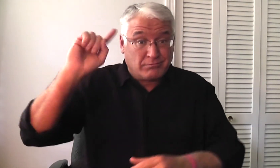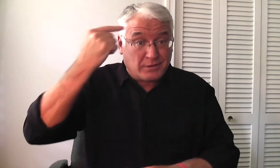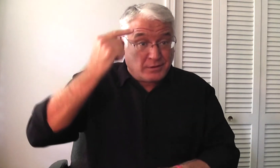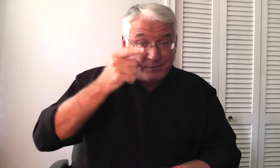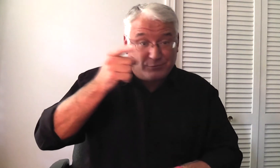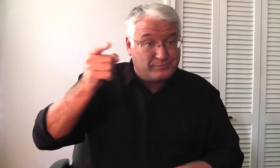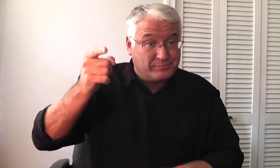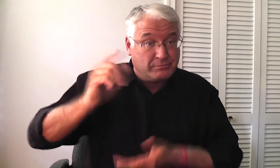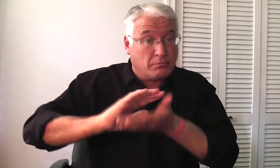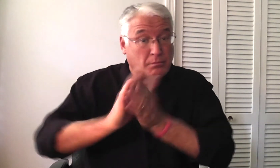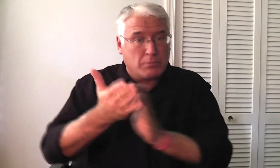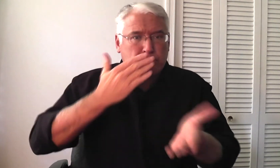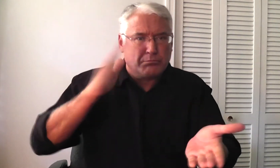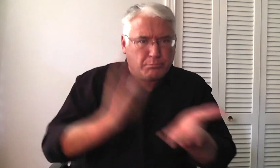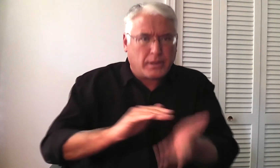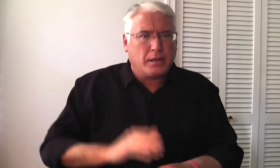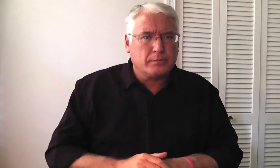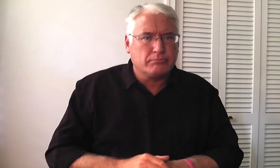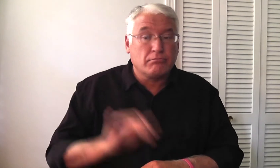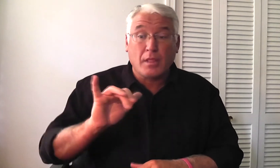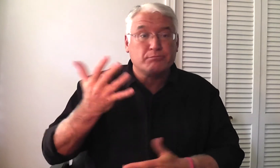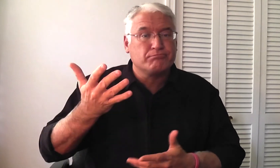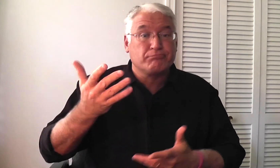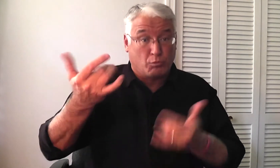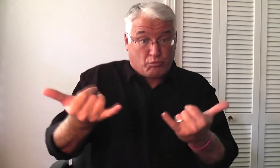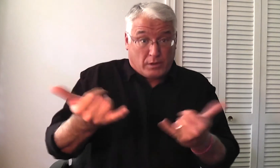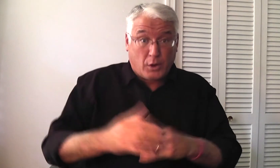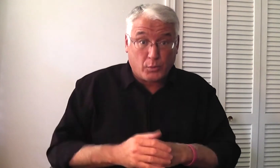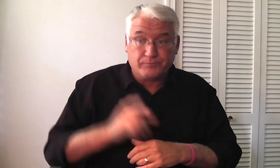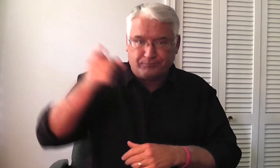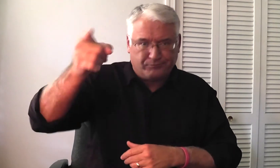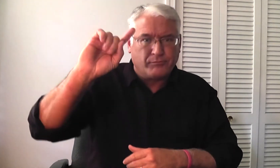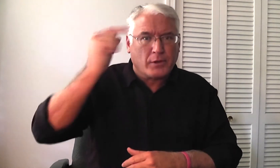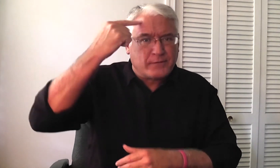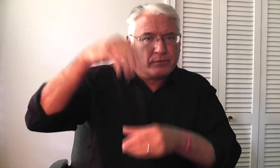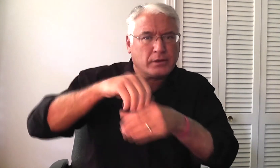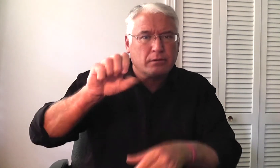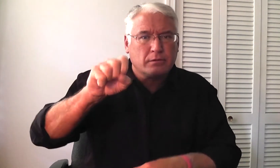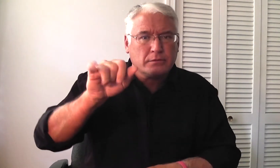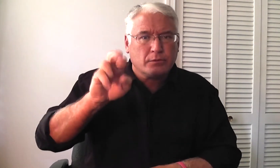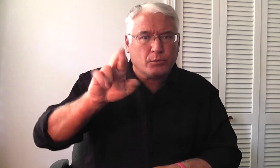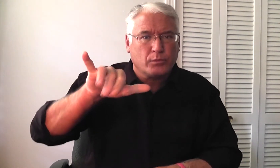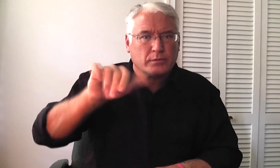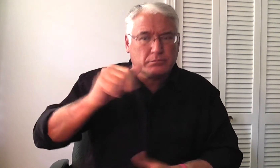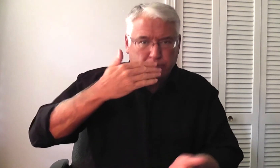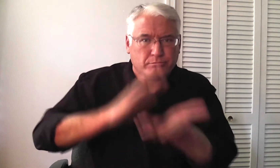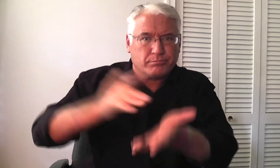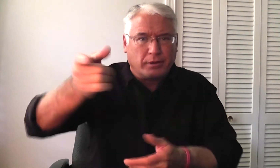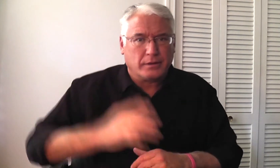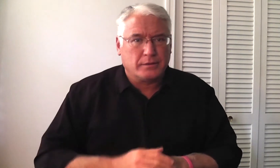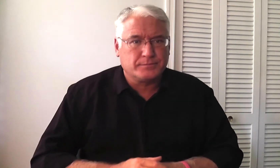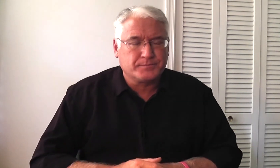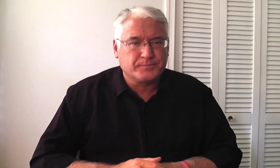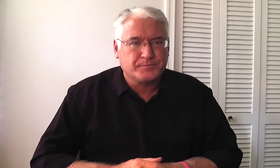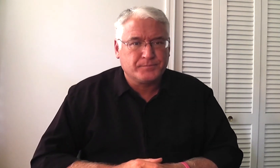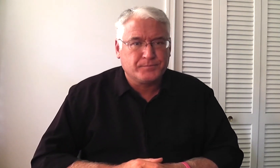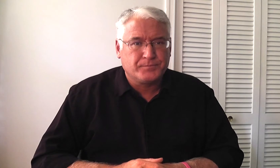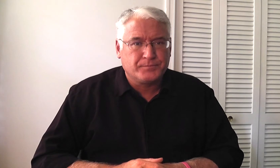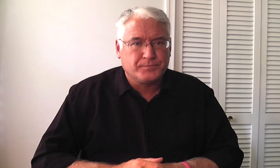History shows this. The government had become bad. Right now, the government there, it